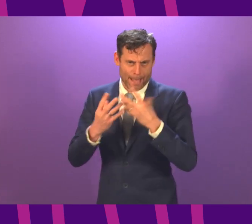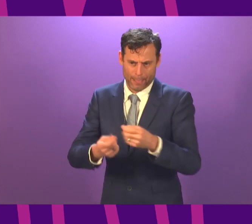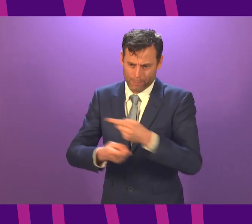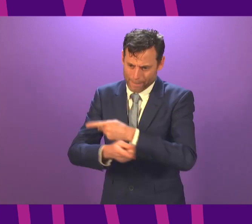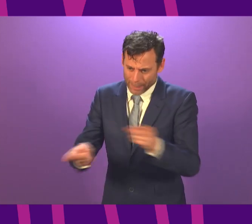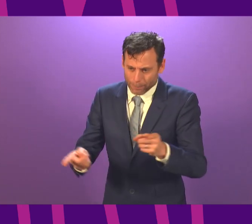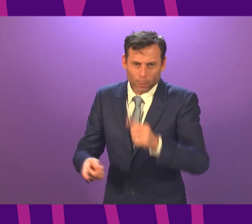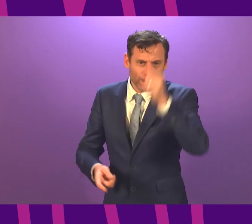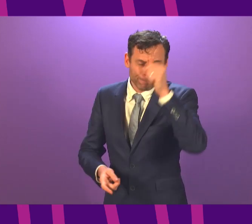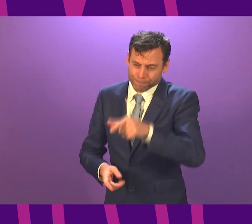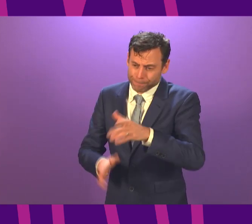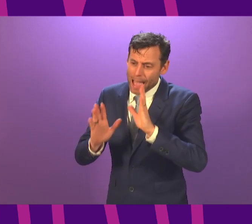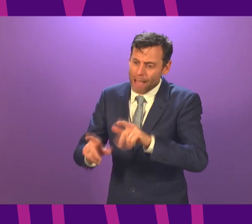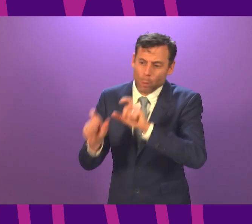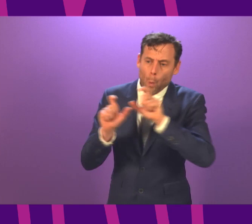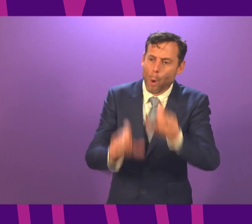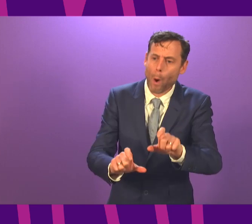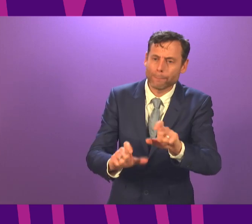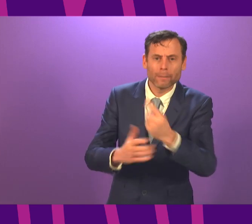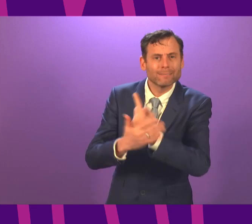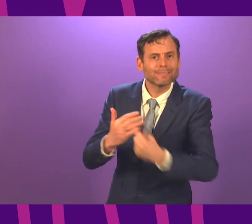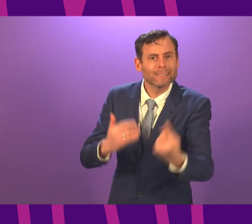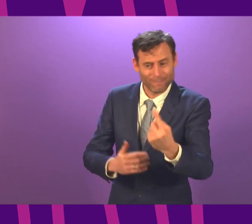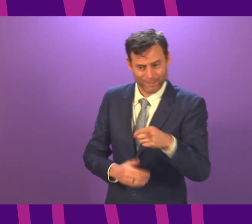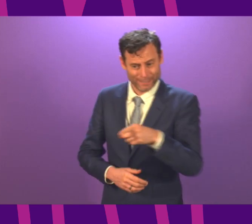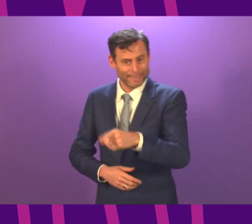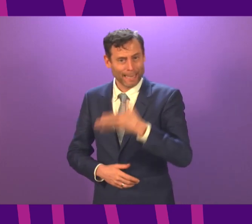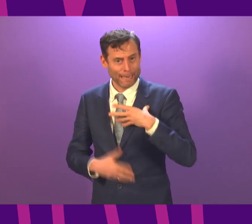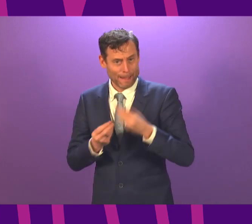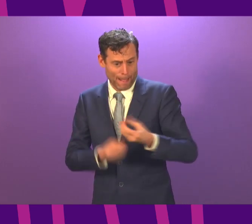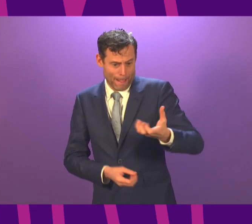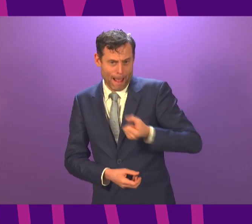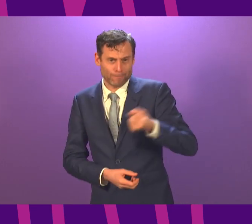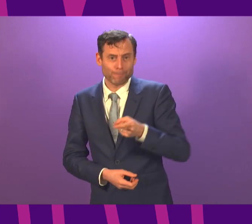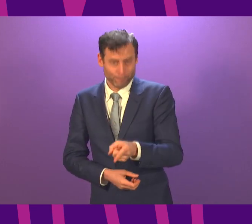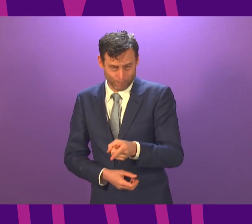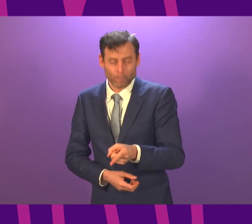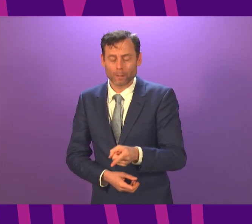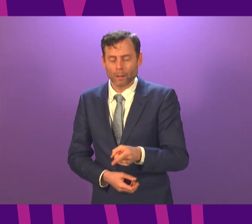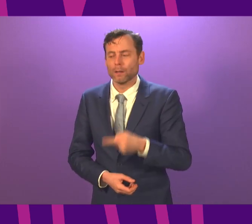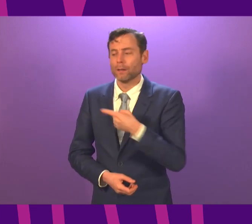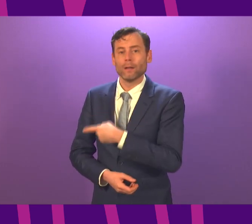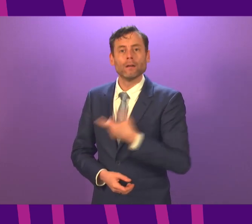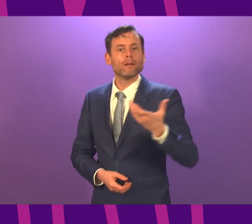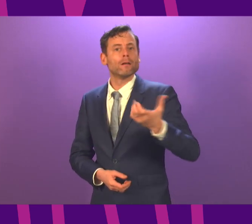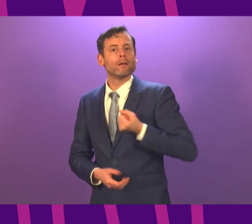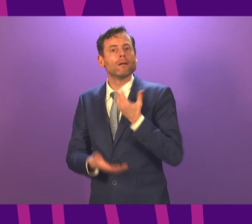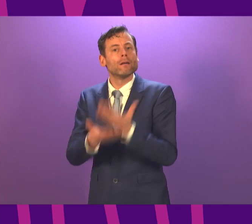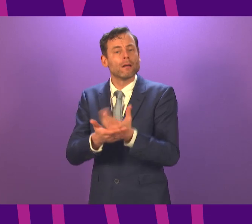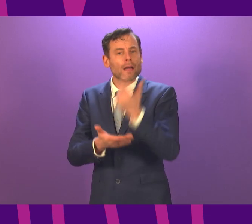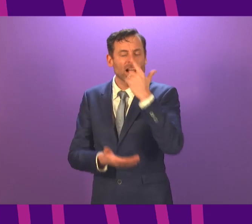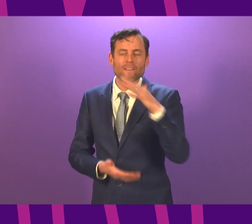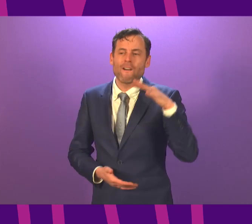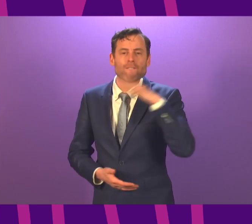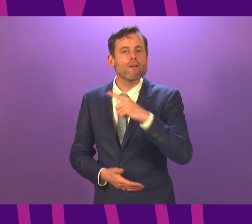asked to self-isolate by test and protect. However, the £500 grant does not seem to be reaching many of those low-paid